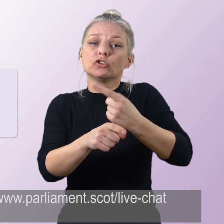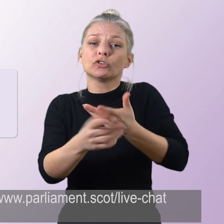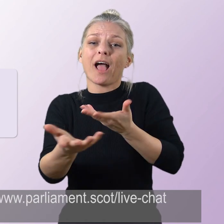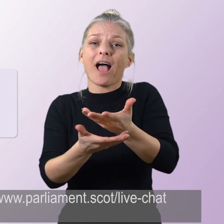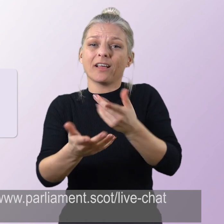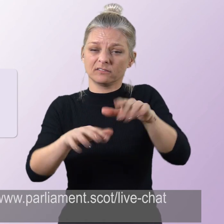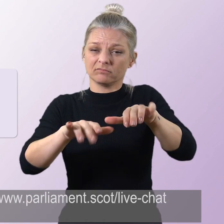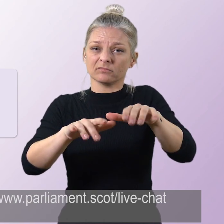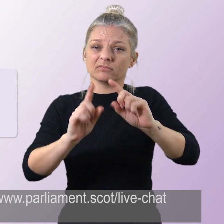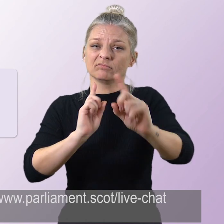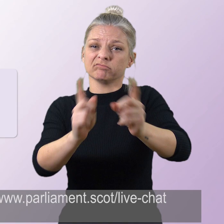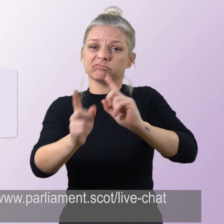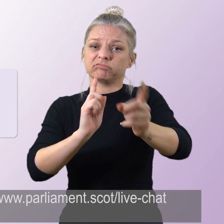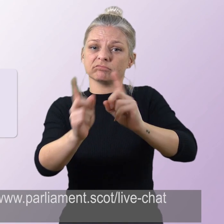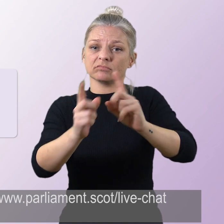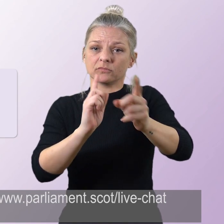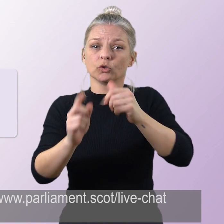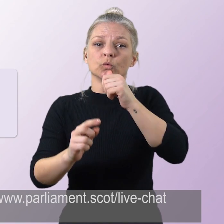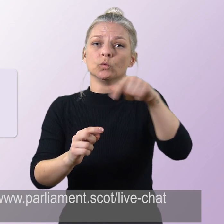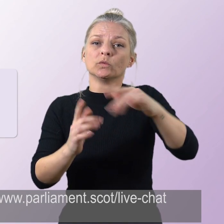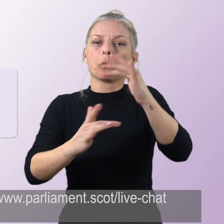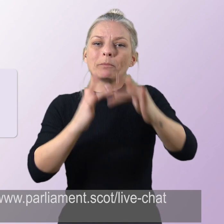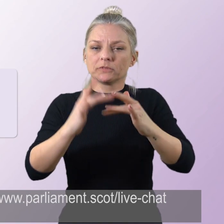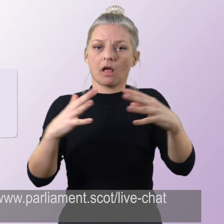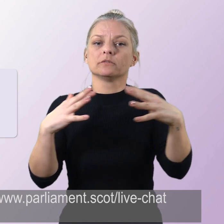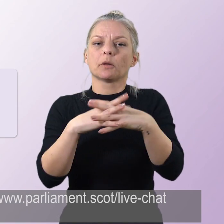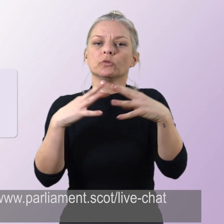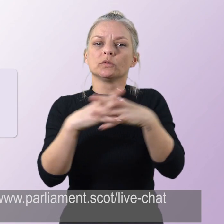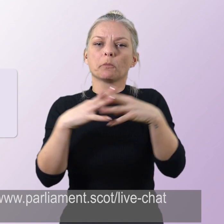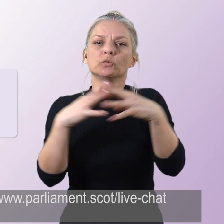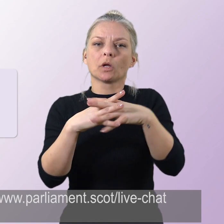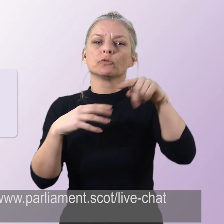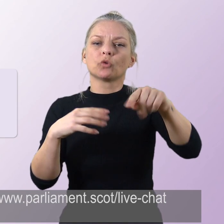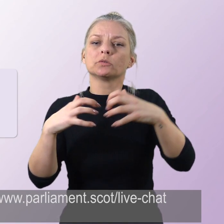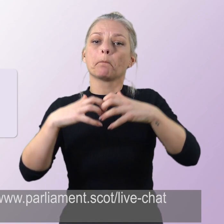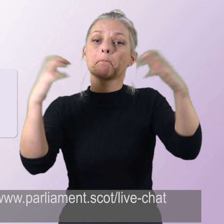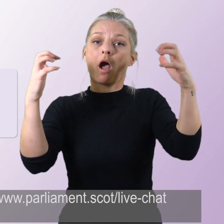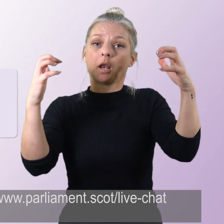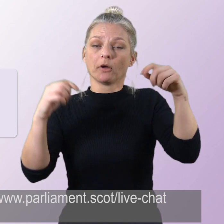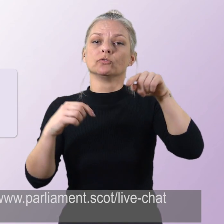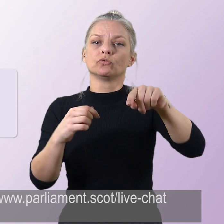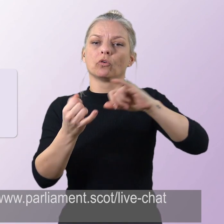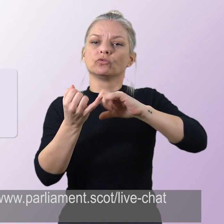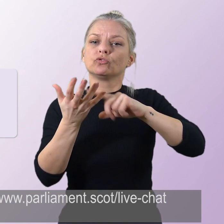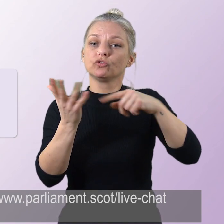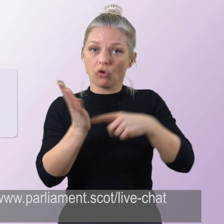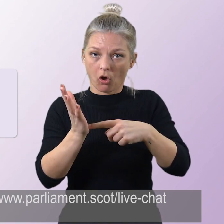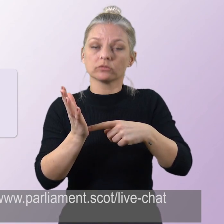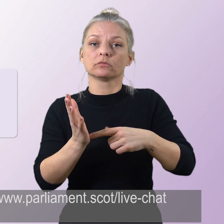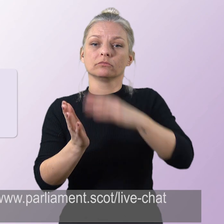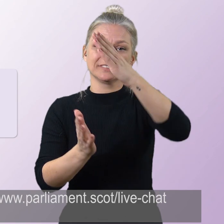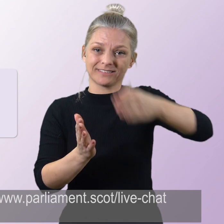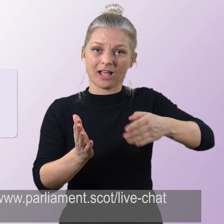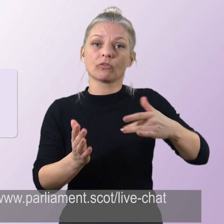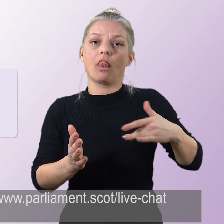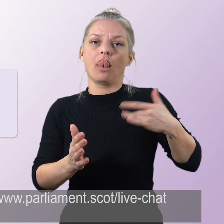Live.parliament.scot forward slash live hyphen chat